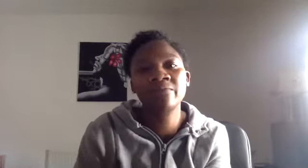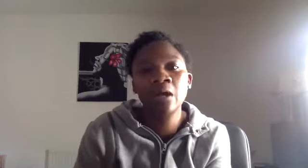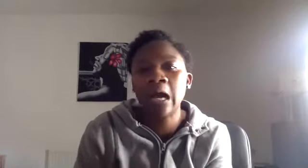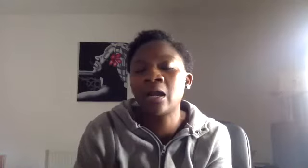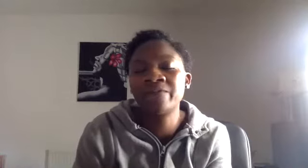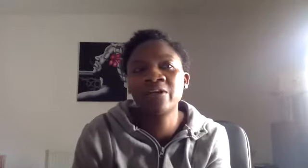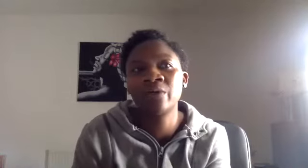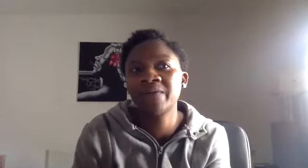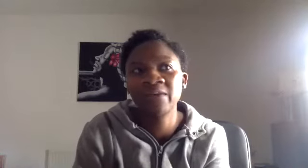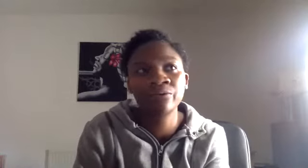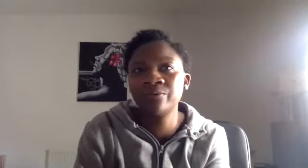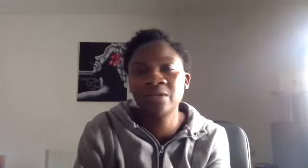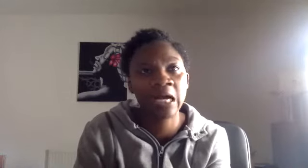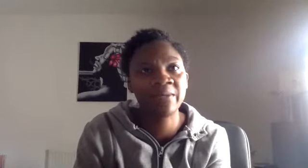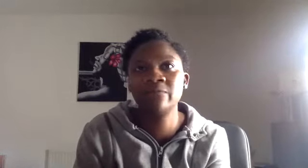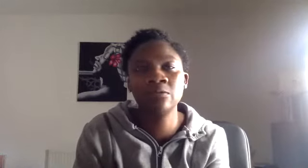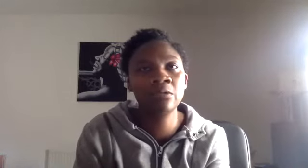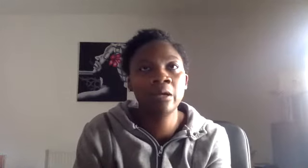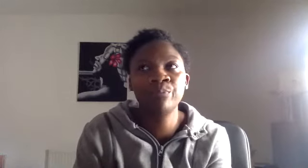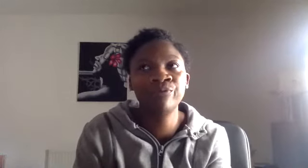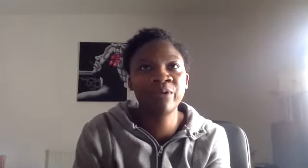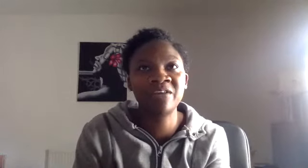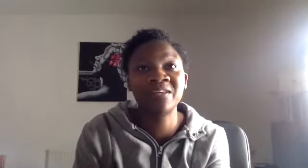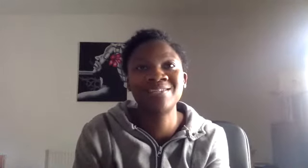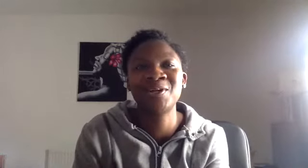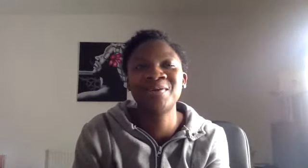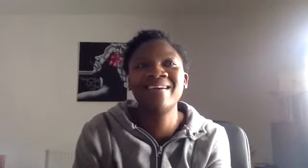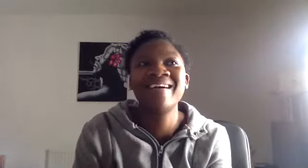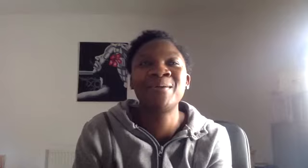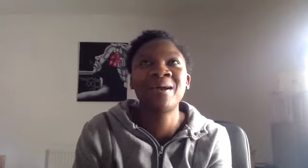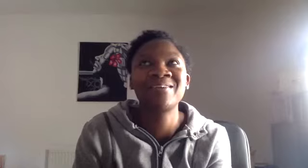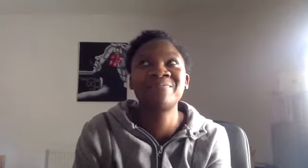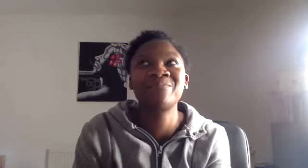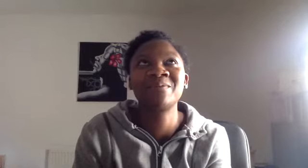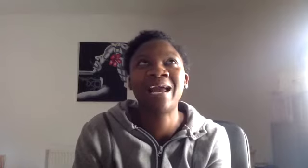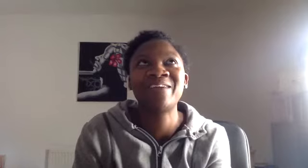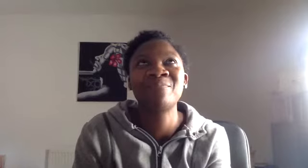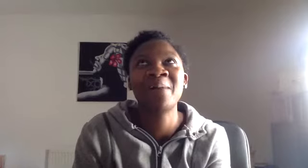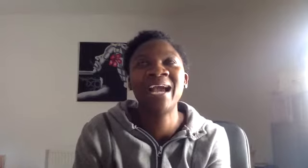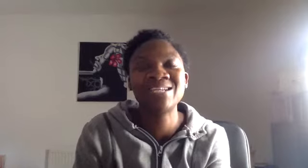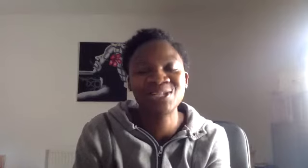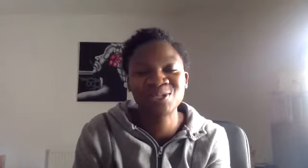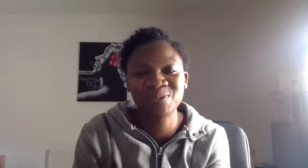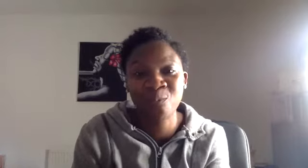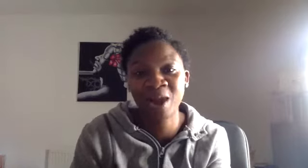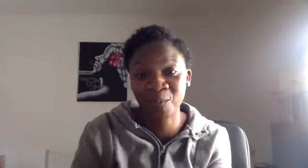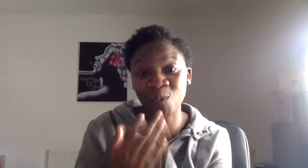And I've said all the time, even before any of this. And, you know, I wonder if my patients were to watch